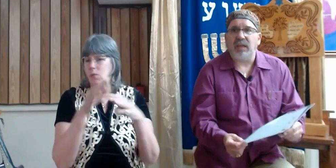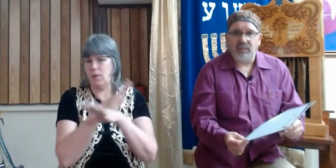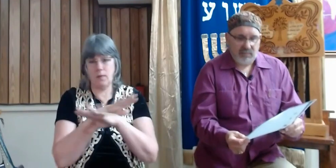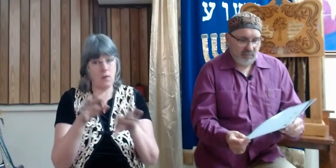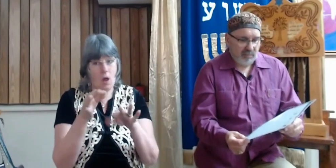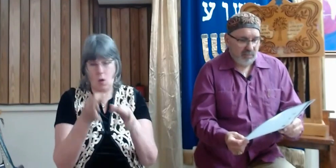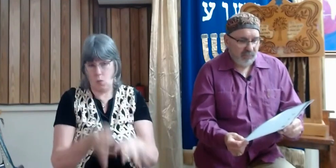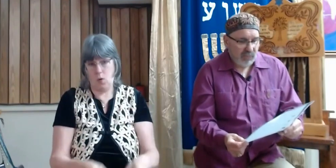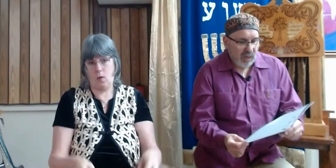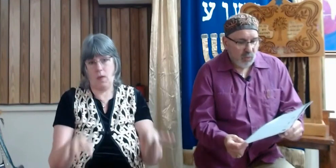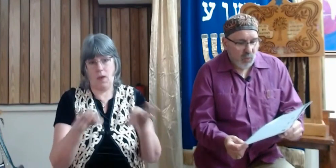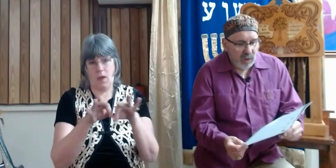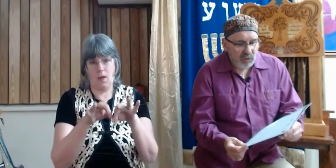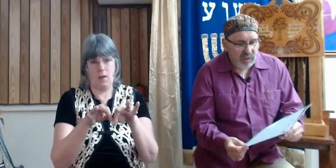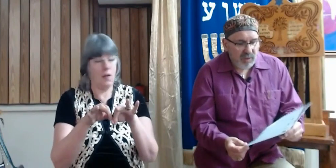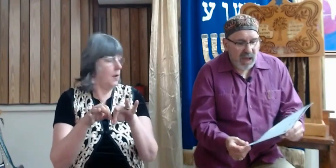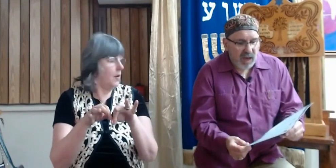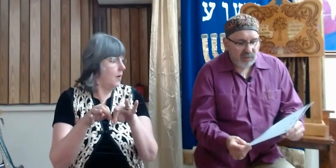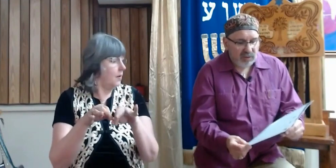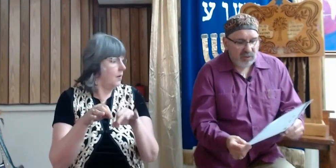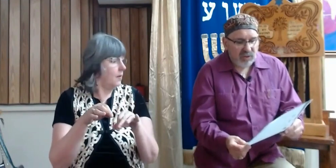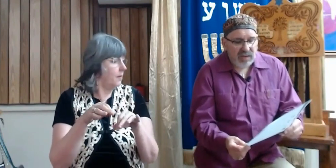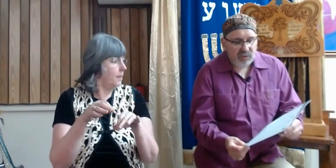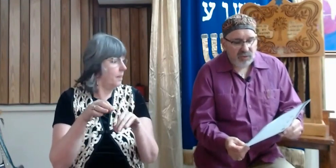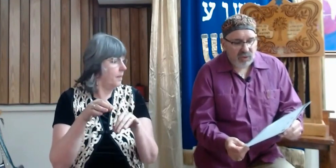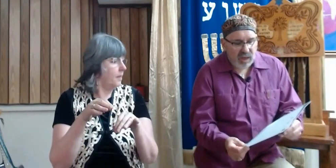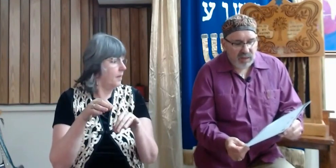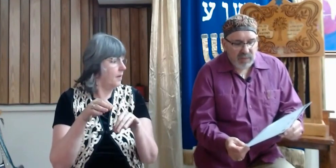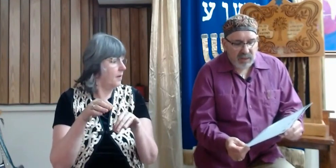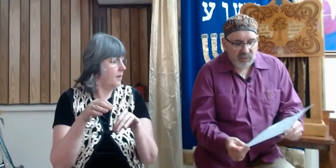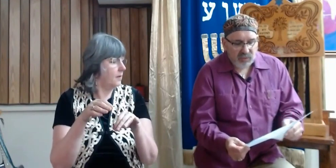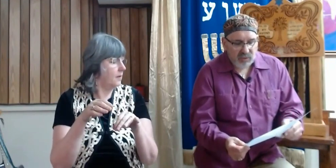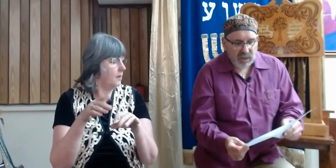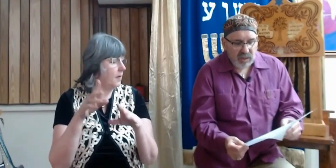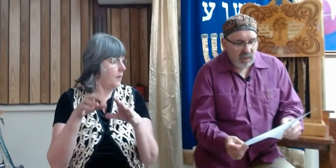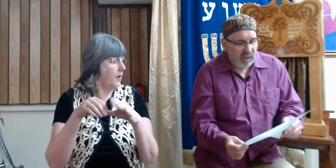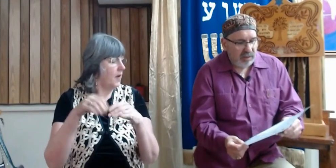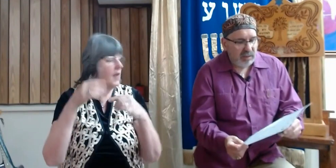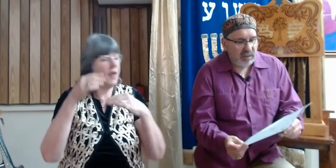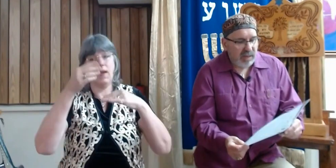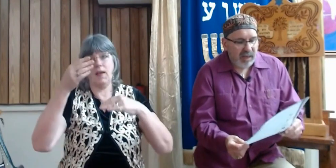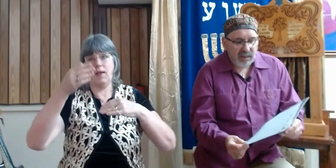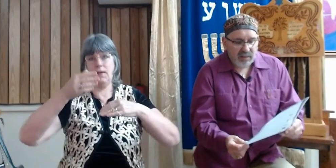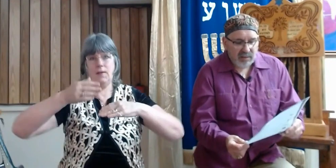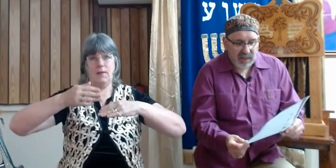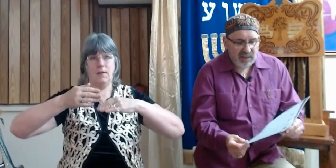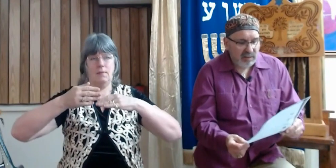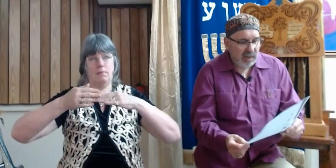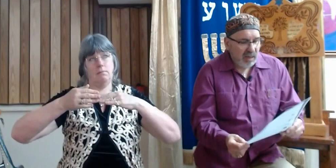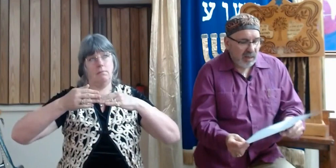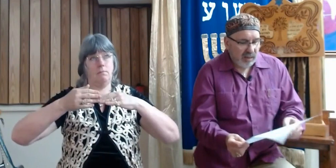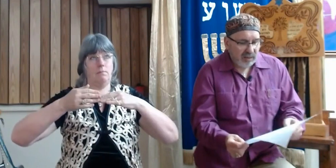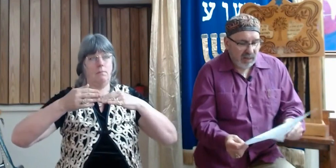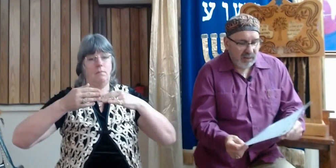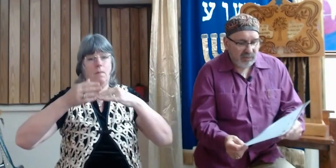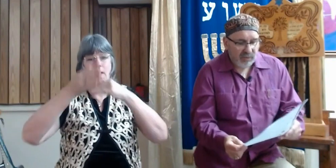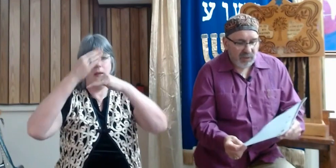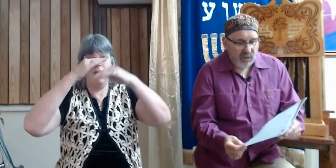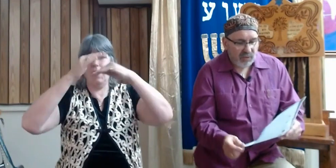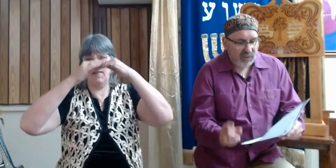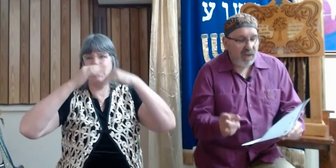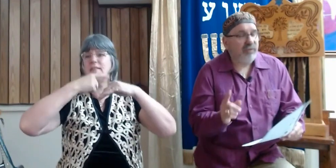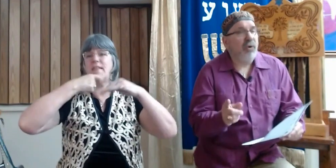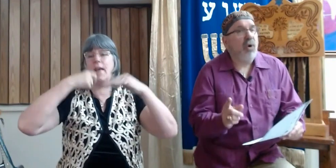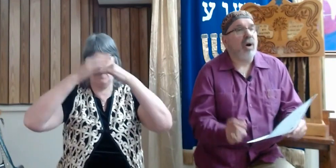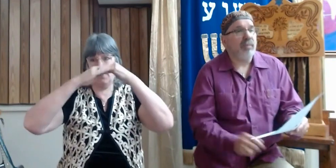worthy, wandering about in deserts and mountains and in dents and caves